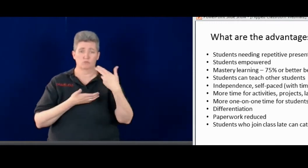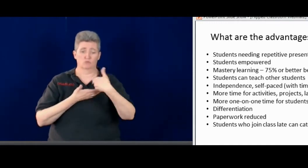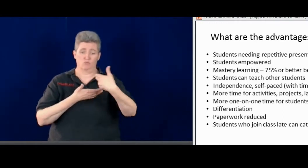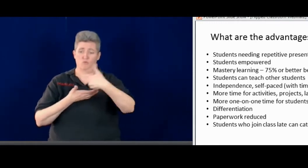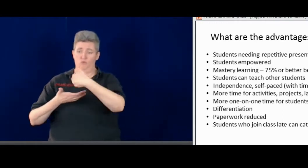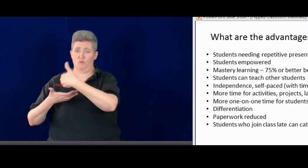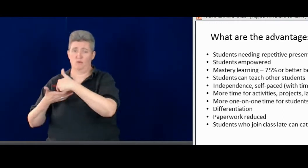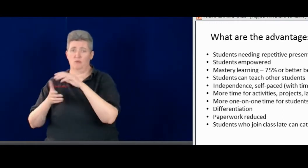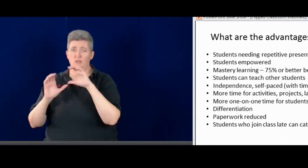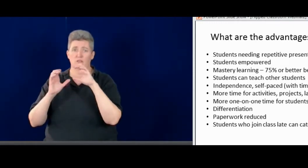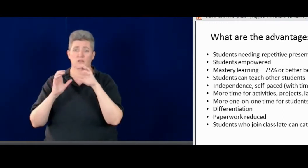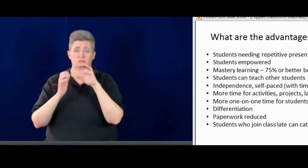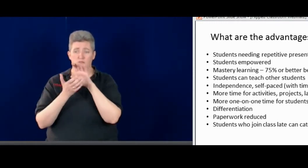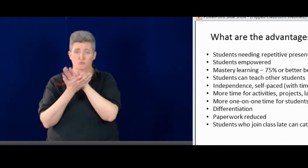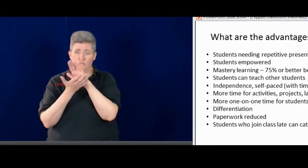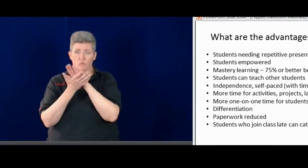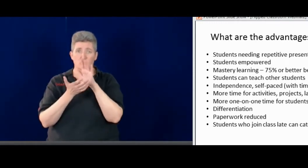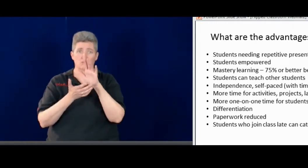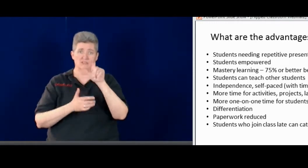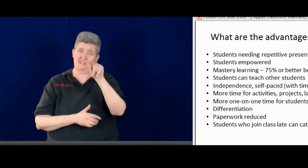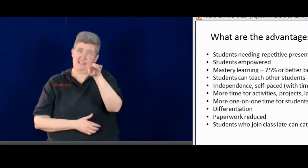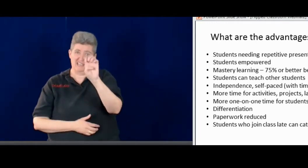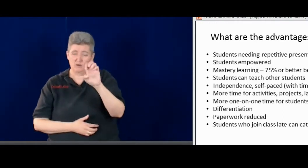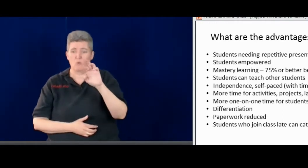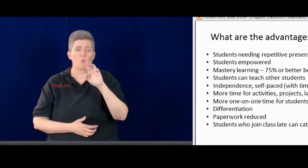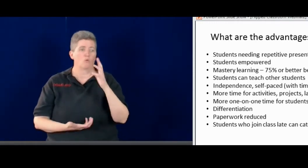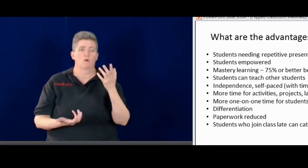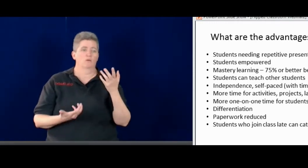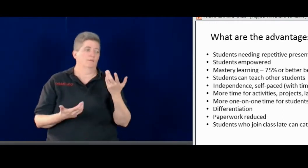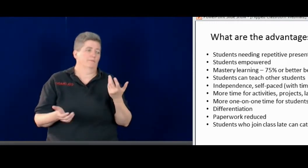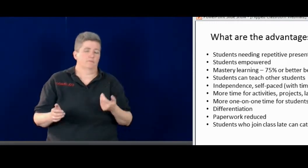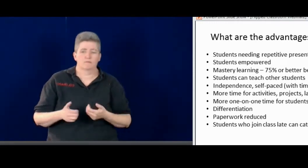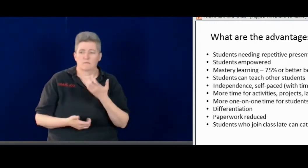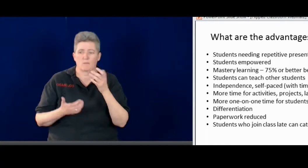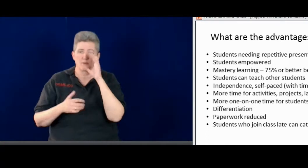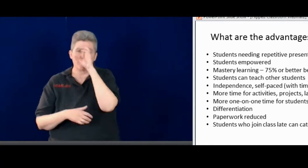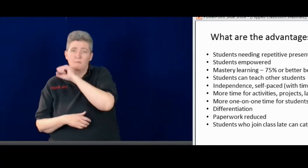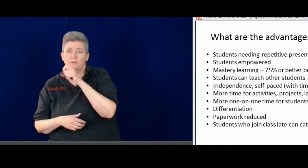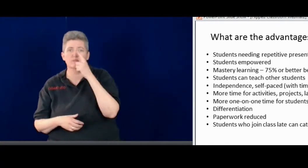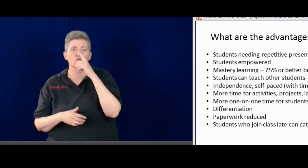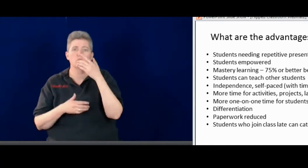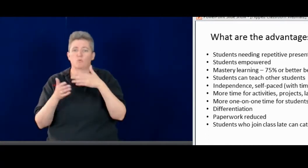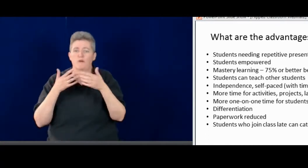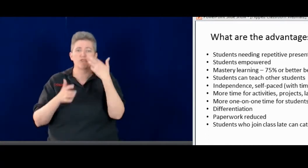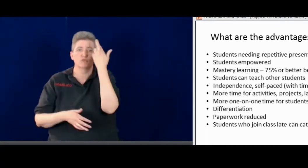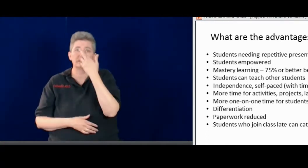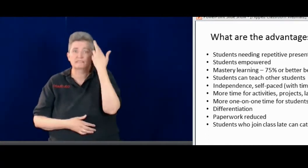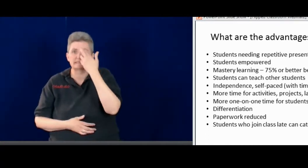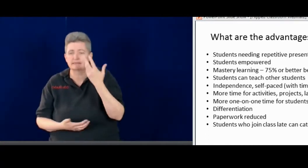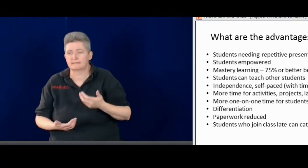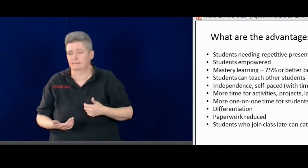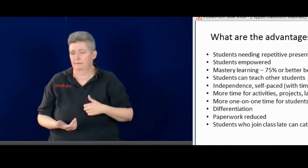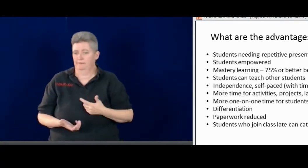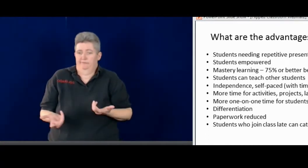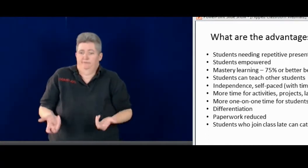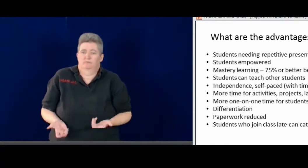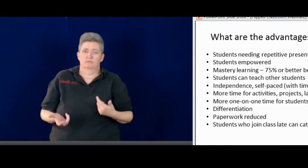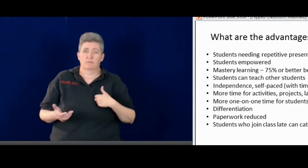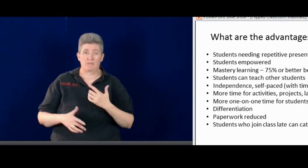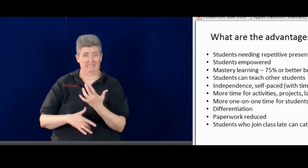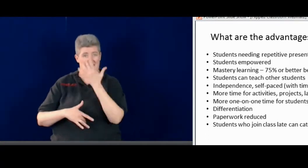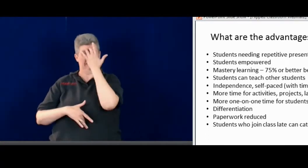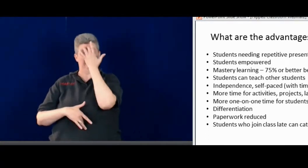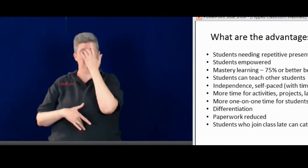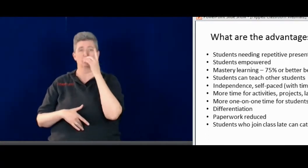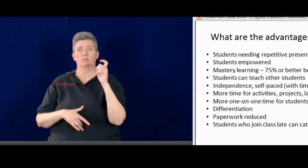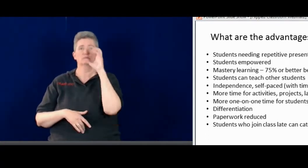And a lot of times we have students who come to school late, not at the beginning of the year. For whatever reason, they